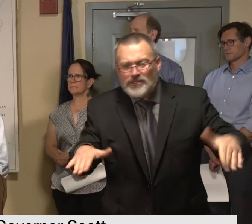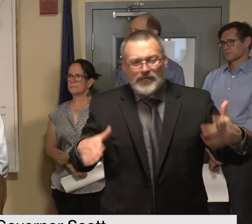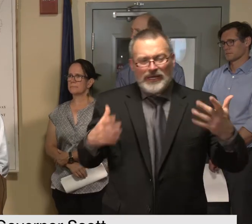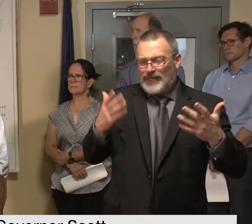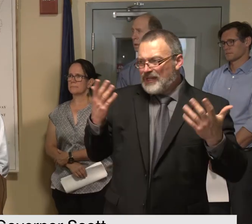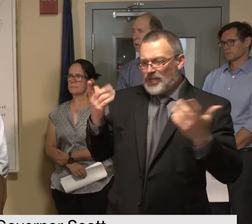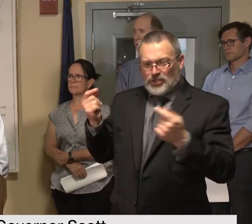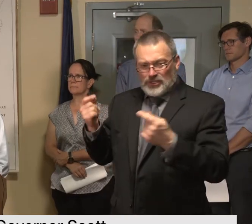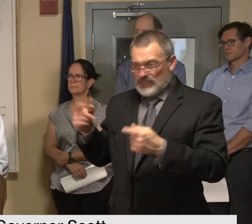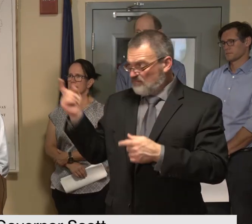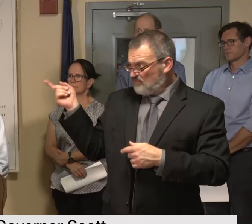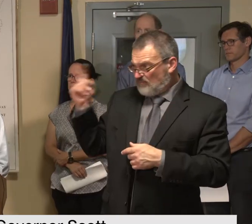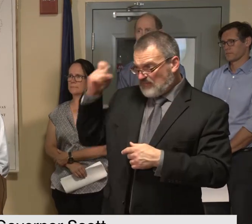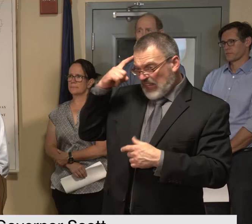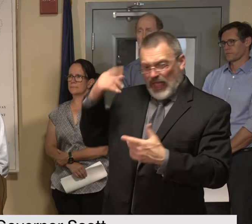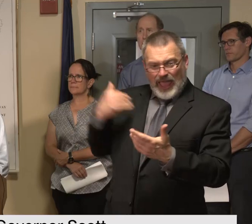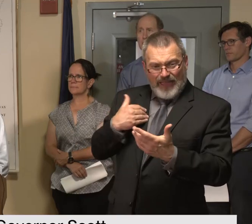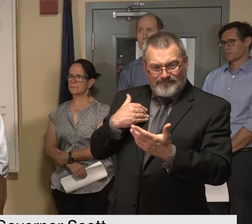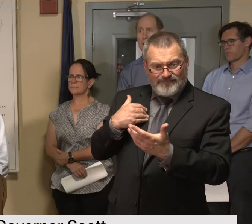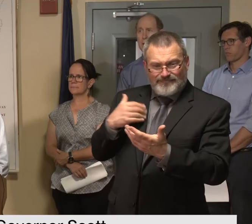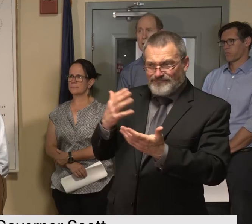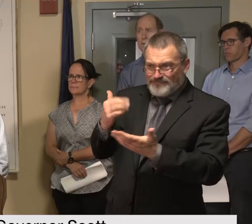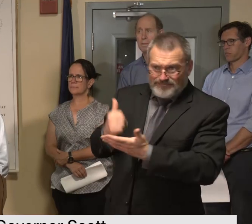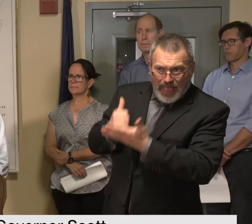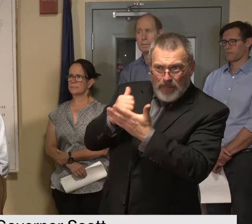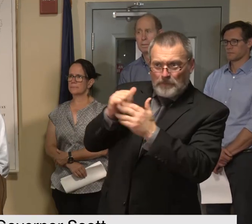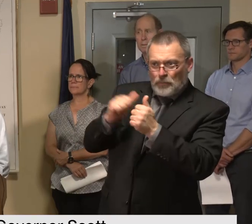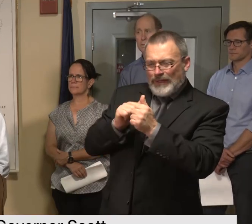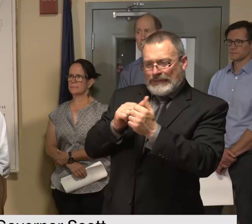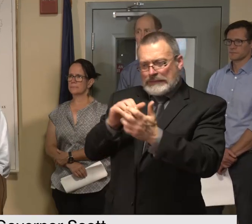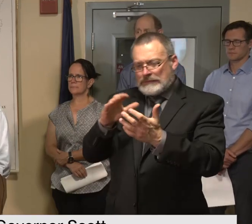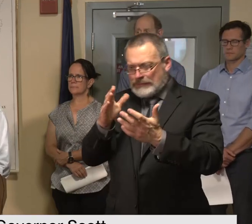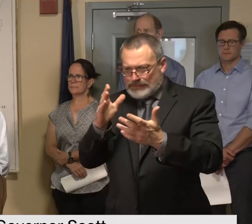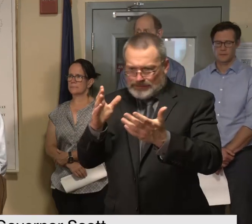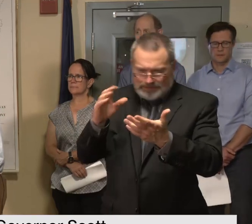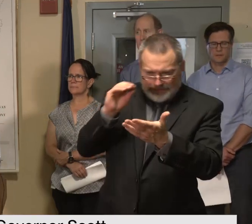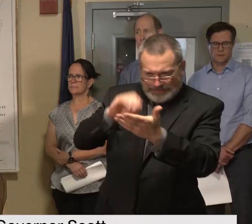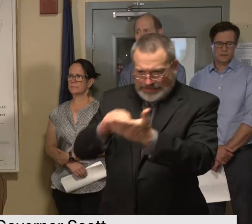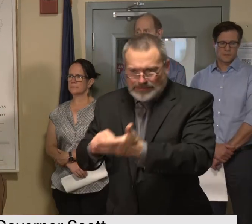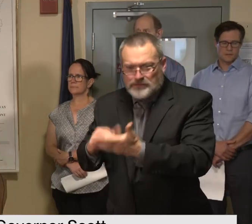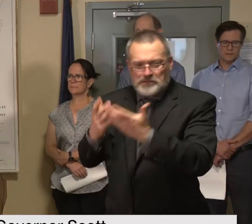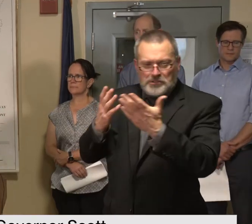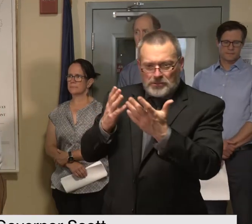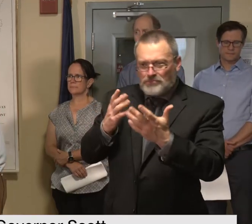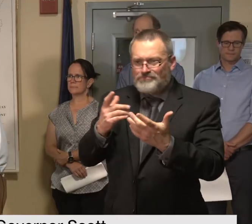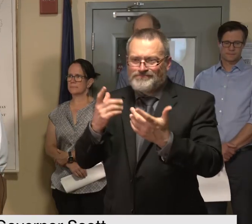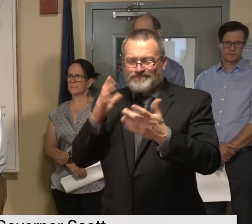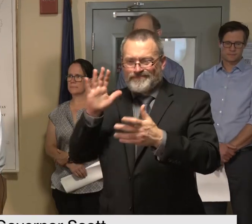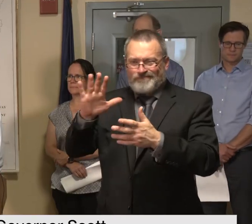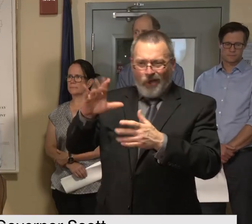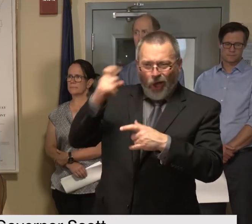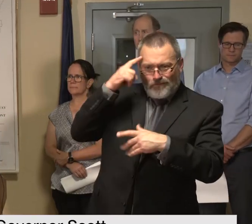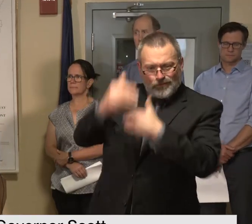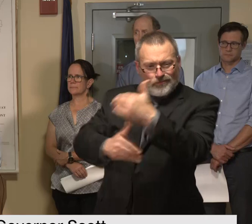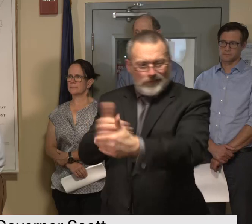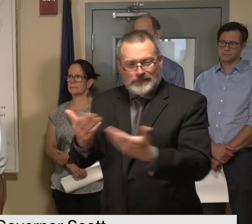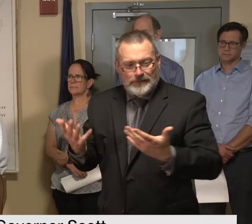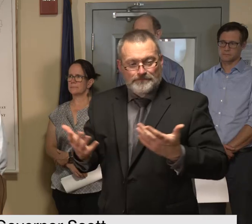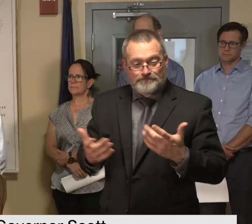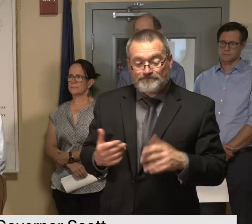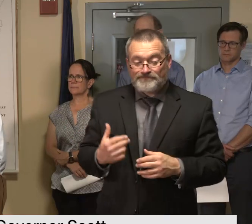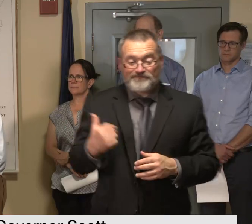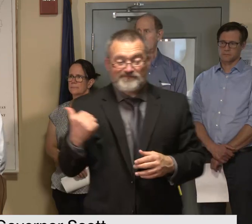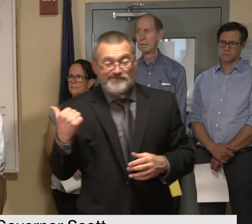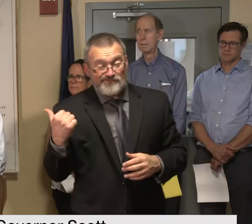bureaucracy or the the maze of paperwork yeah we uh we try to do whatever we can we understand